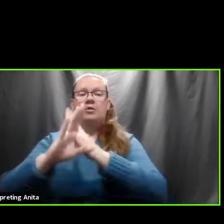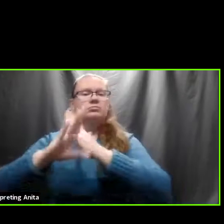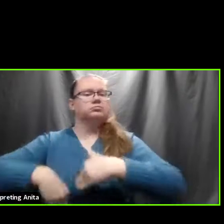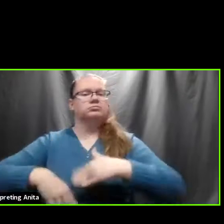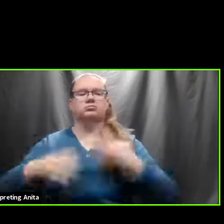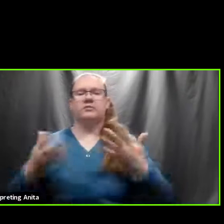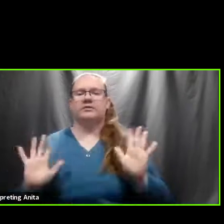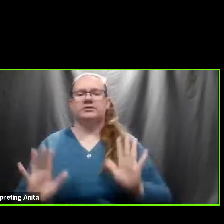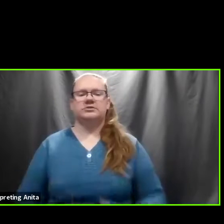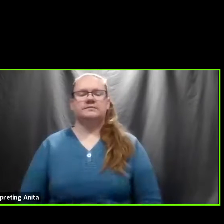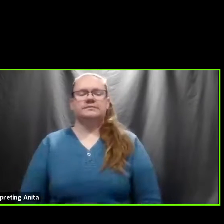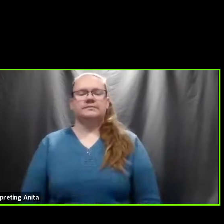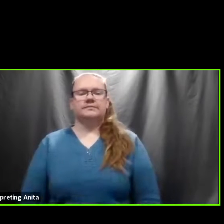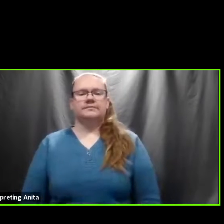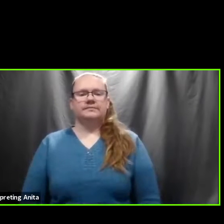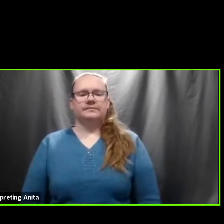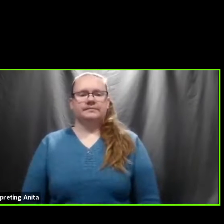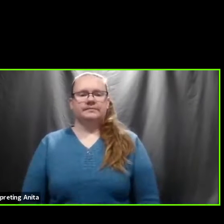well.